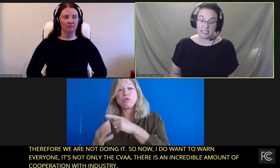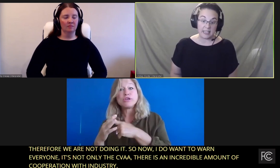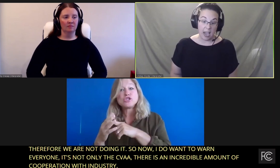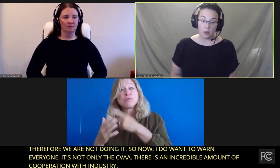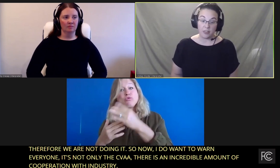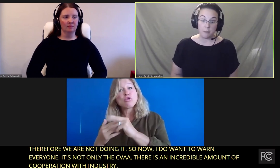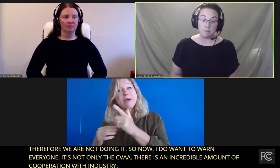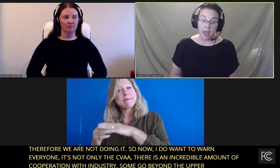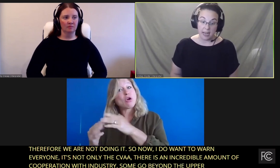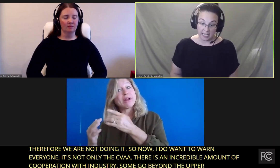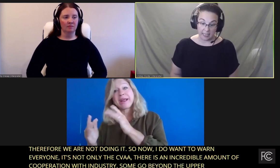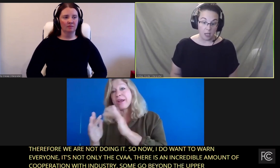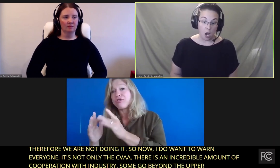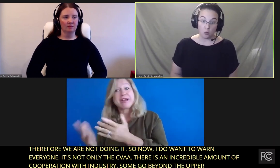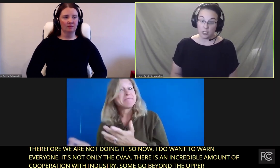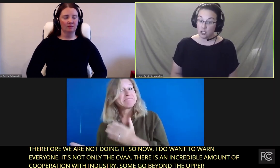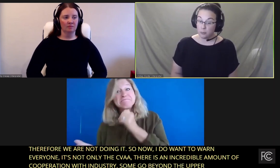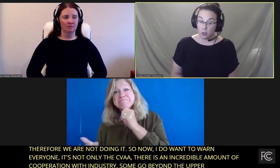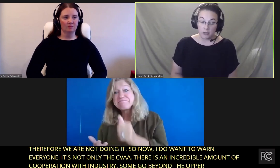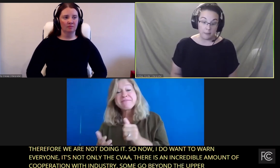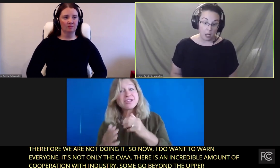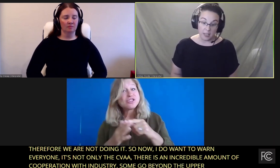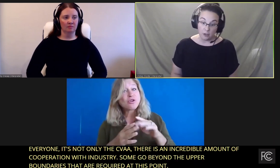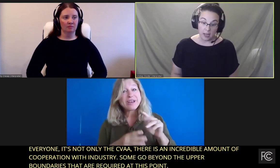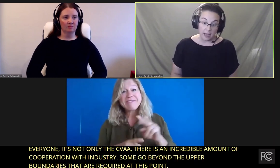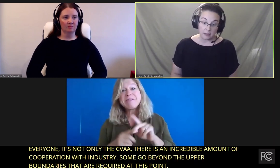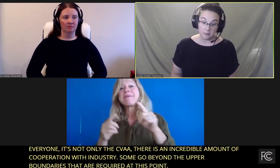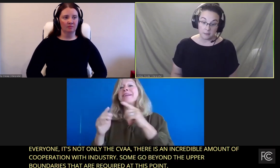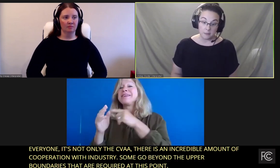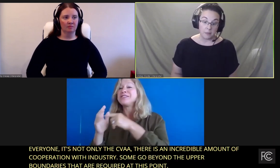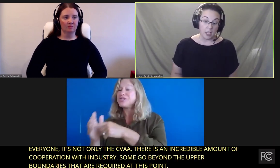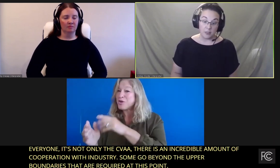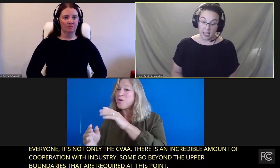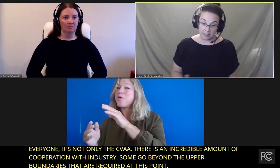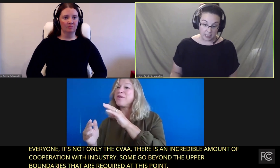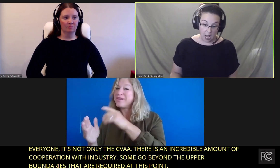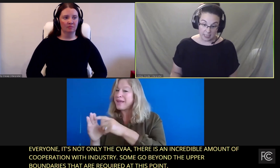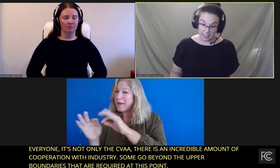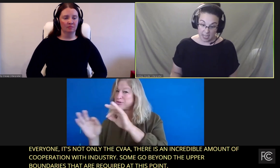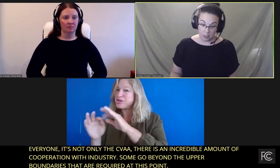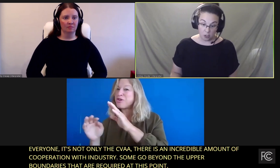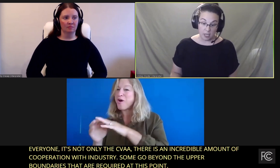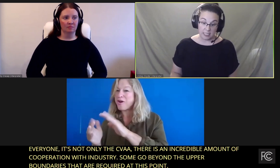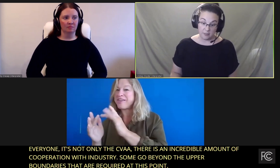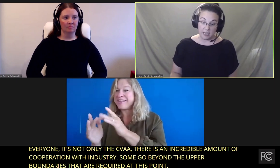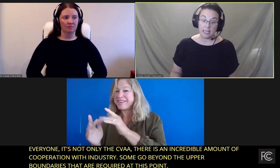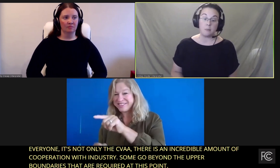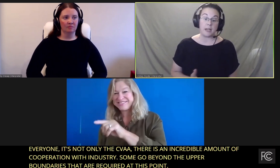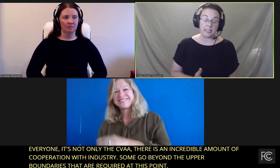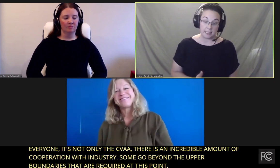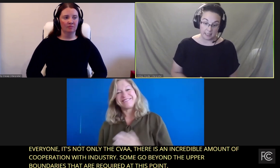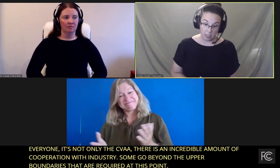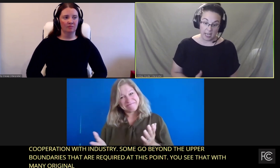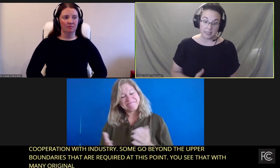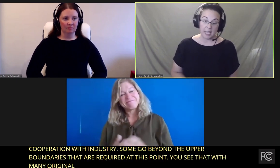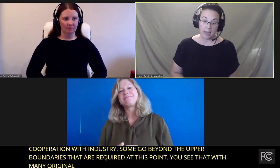required at this point. You see that with many original programming on the internet. It did not start on TV,